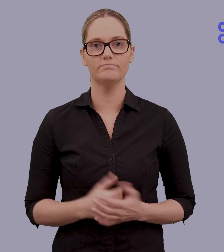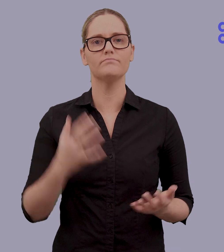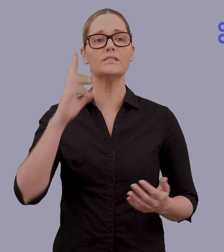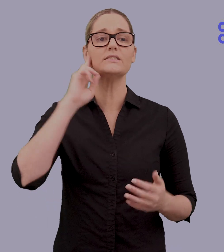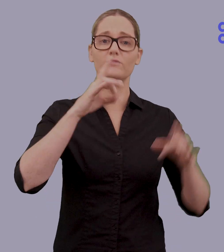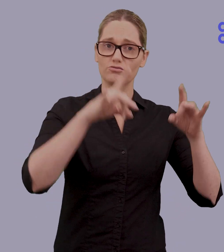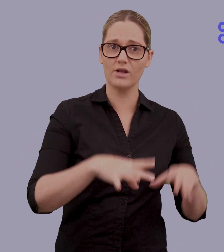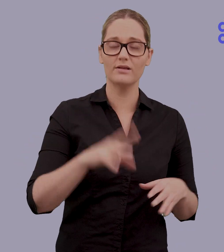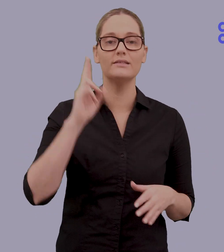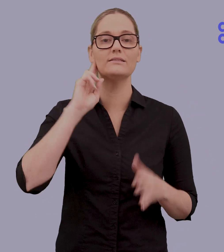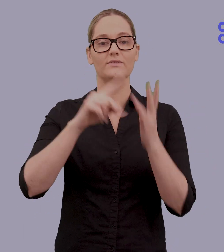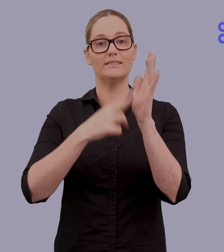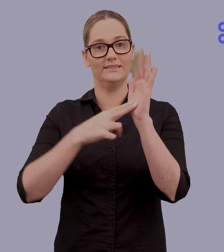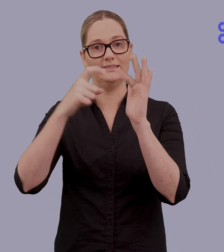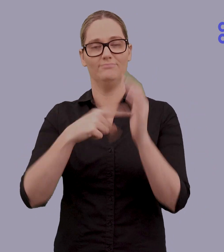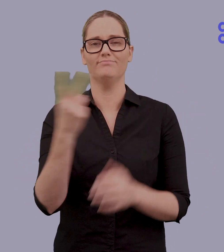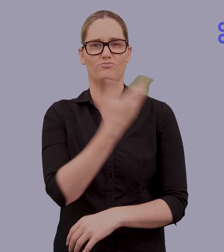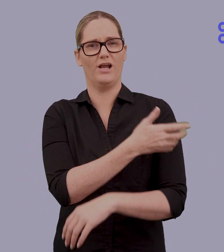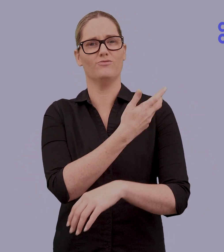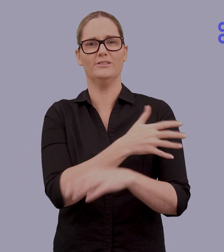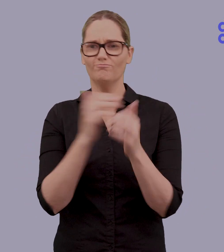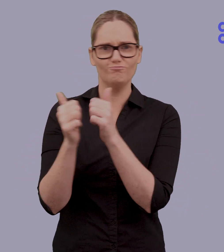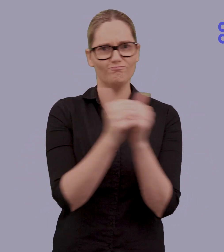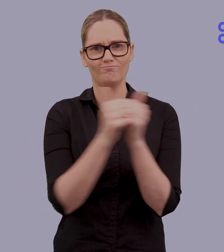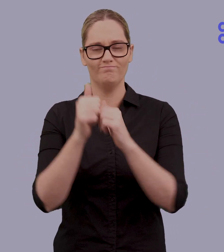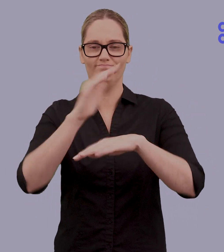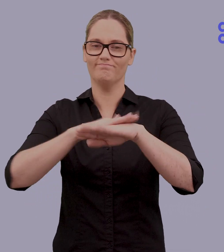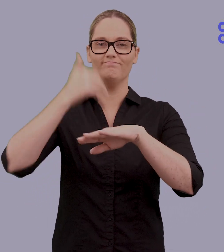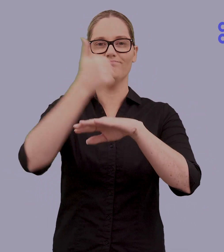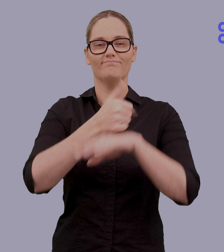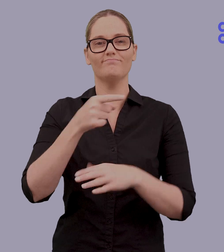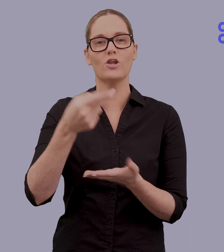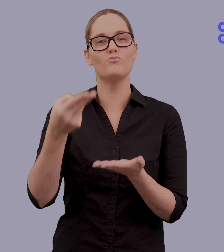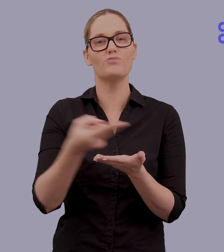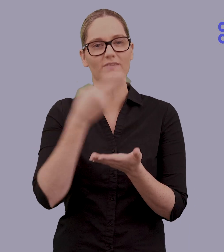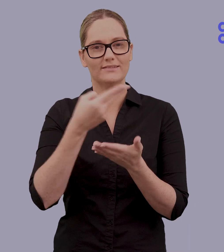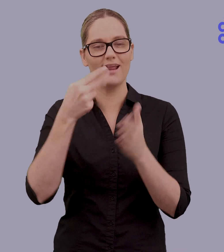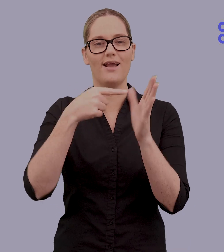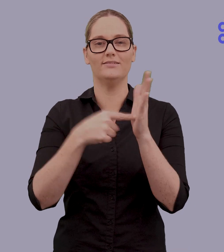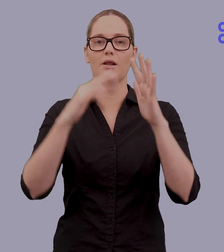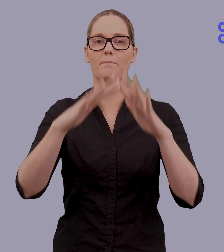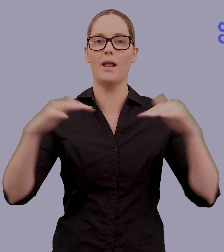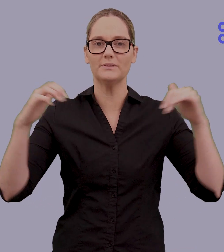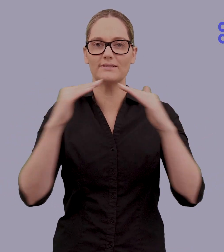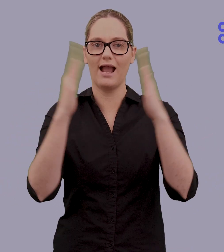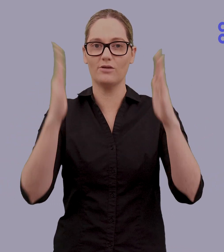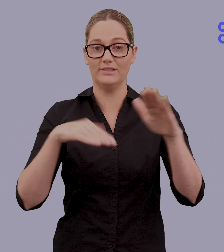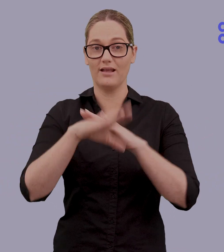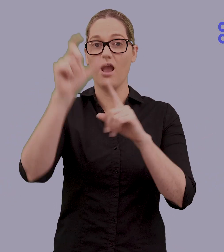Deaf Australia and Deaf Connect have partnered to host a breakfast at Parliament House, Canberra, on Wednesday 13